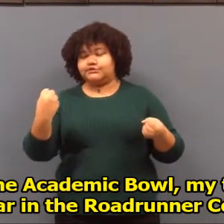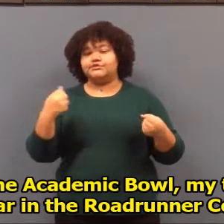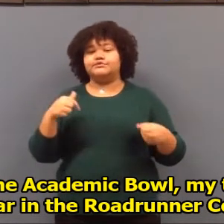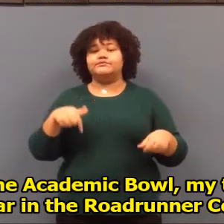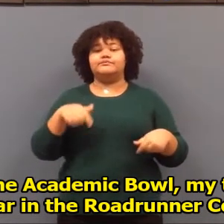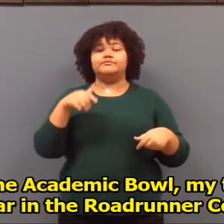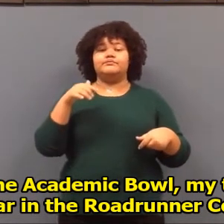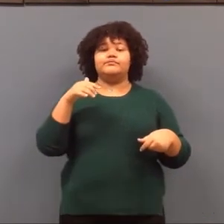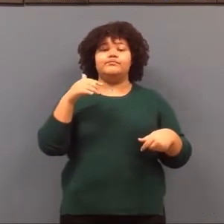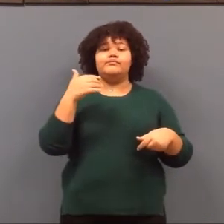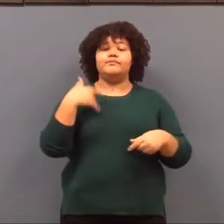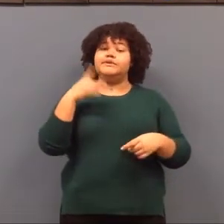Runner Council.